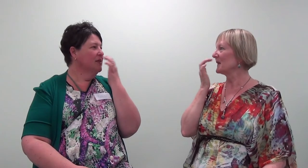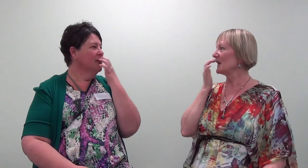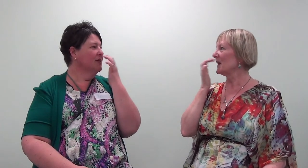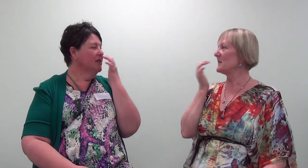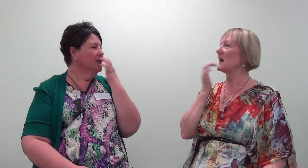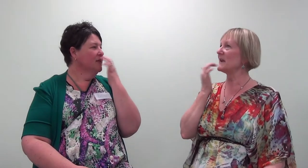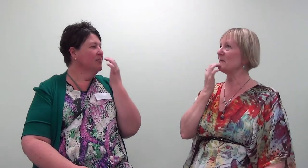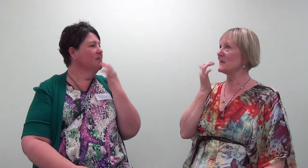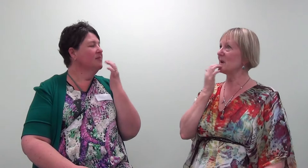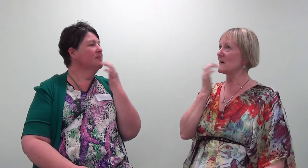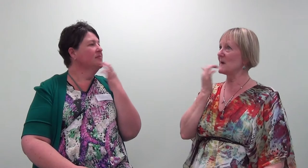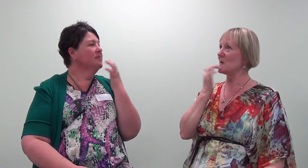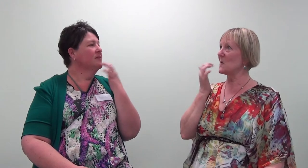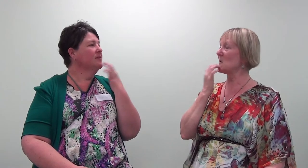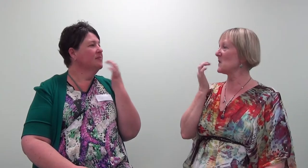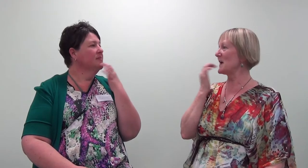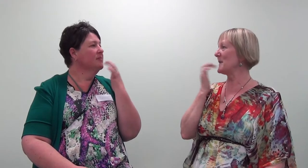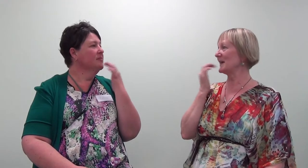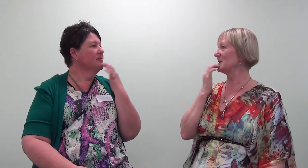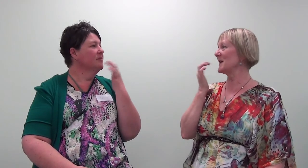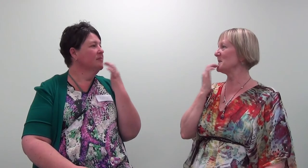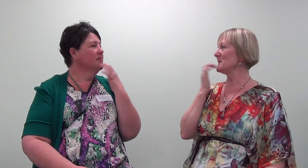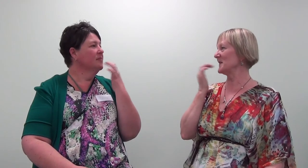It might even be going all the way back to that memory.